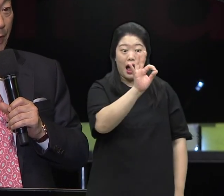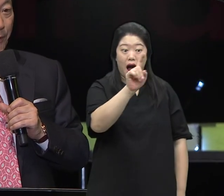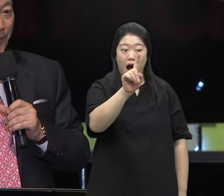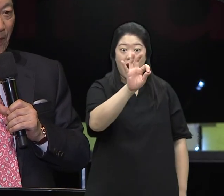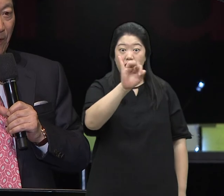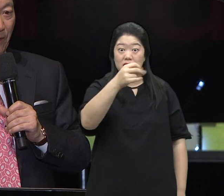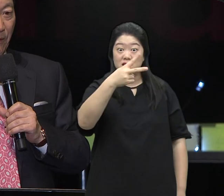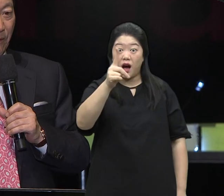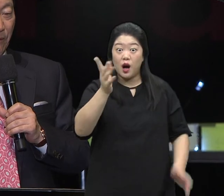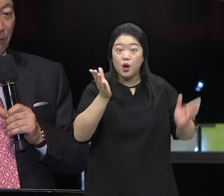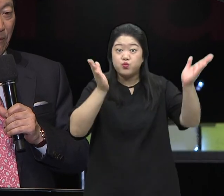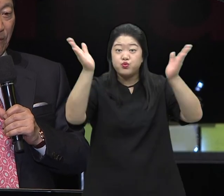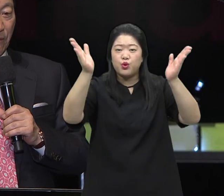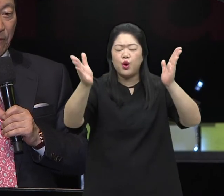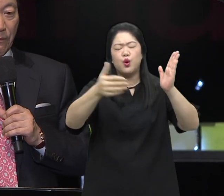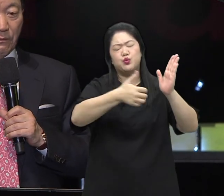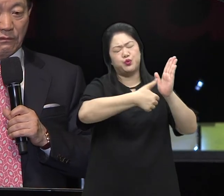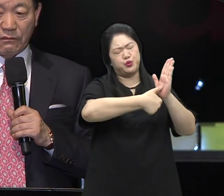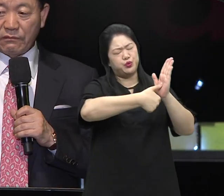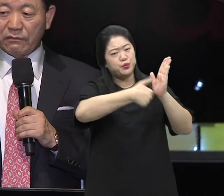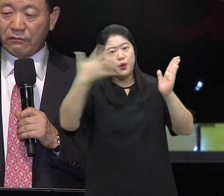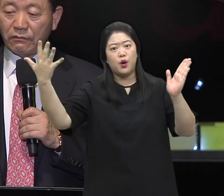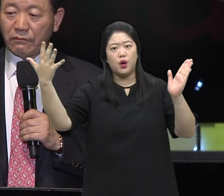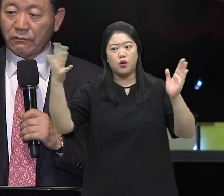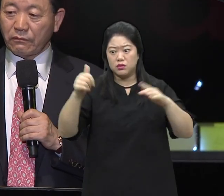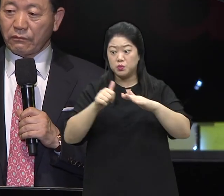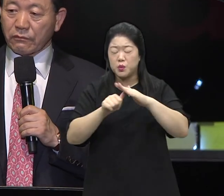That if you want to take the lead in the musical AIDA, that's really something